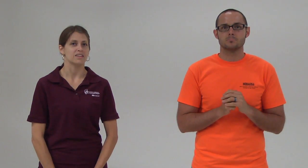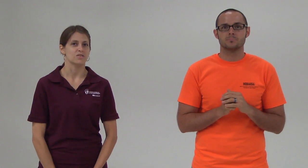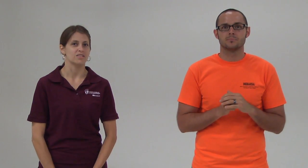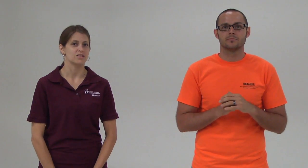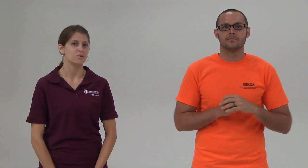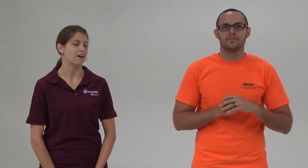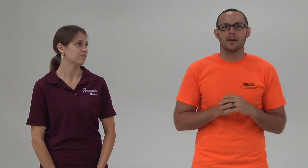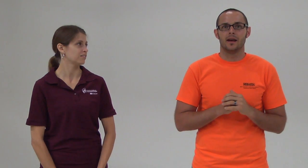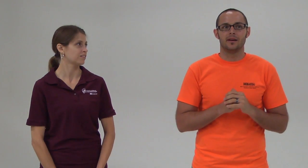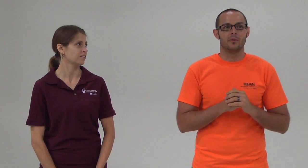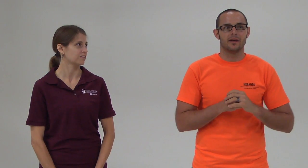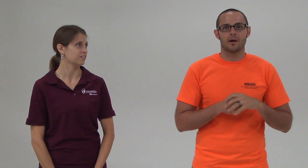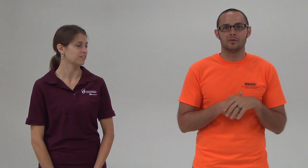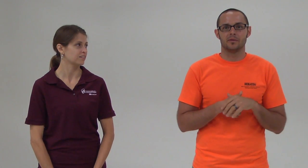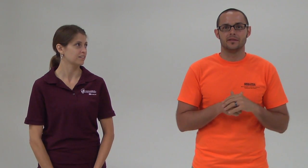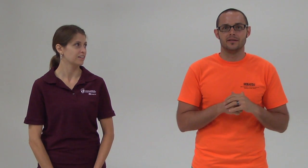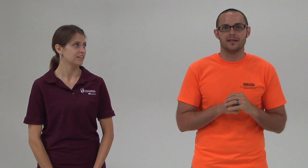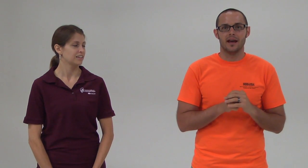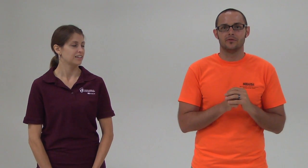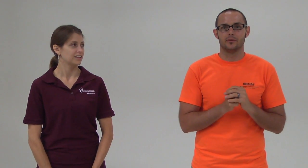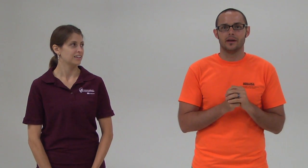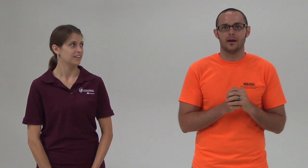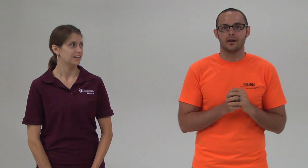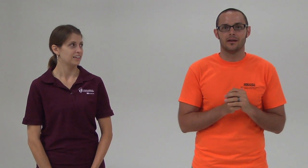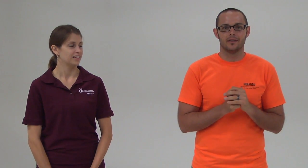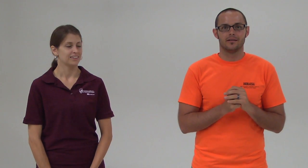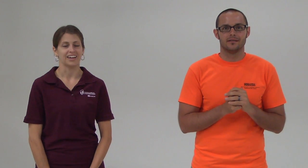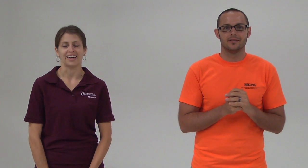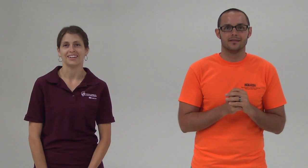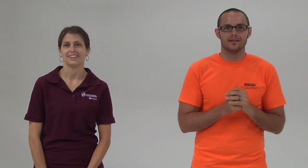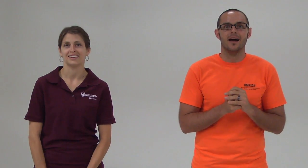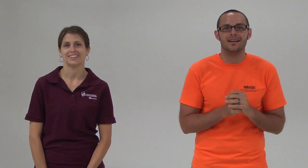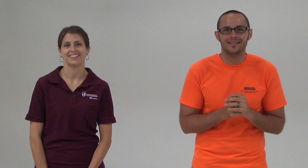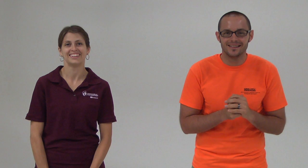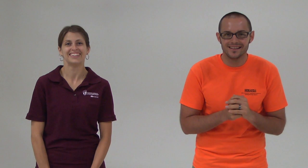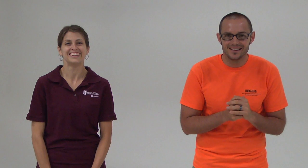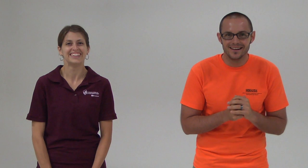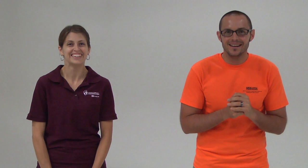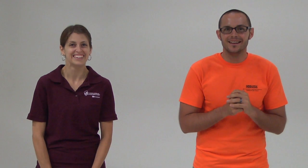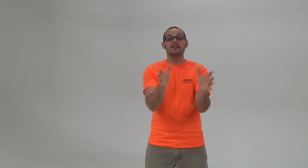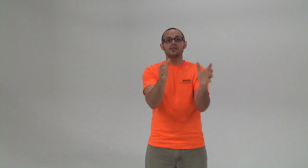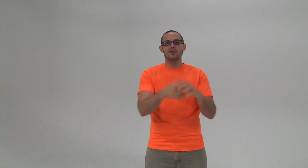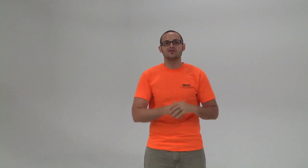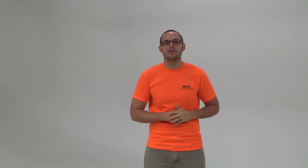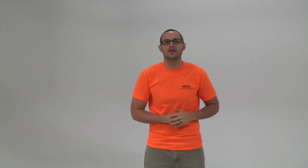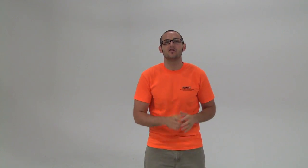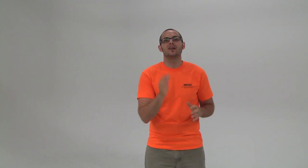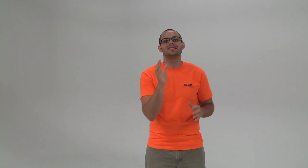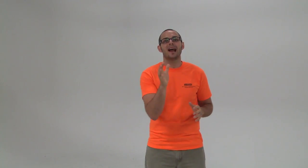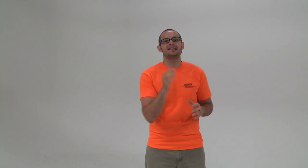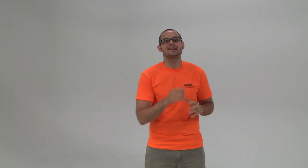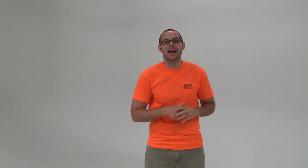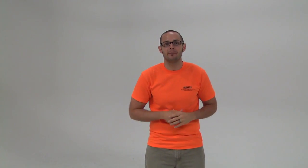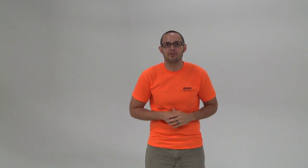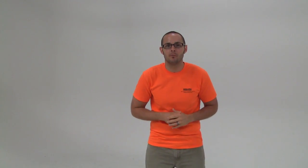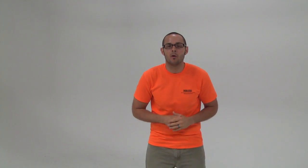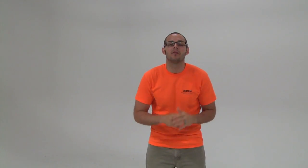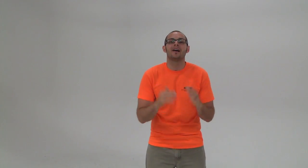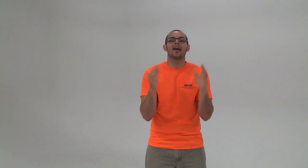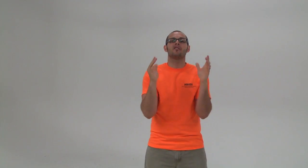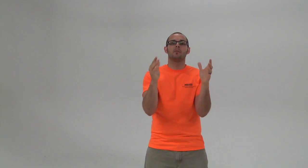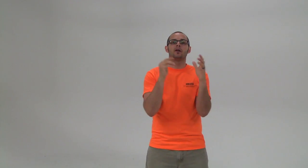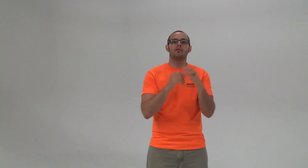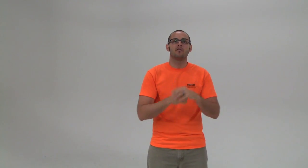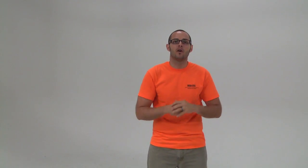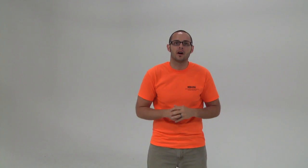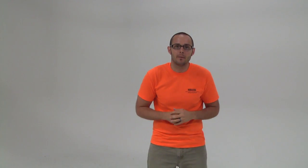Day of the week that stresses you out. Anyone that runs with ends with day. K. Hey, thanks for watching our video. If we get 19 comments or